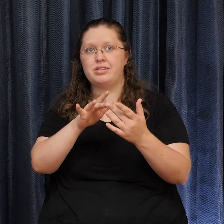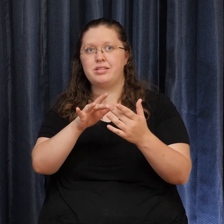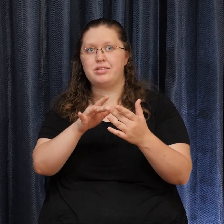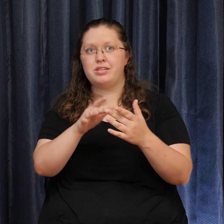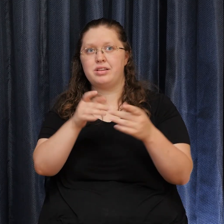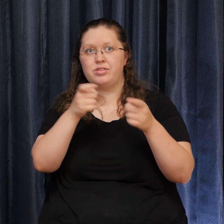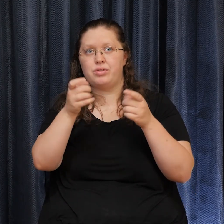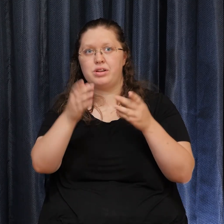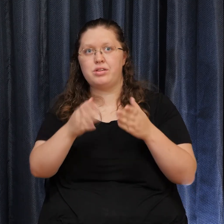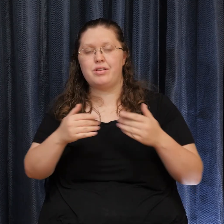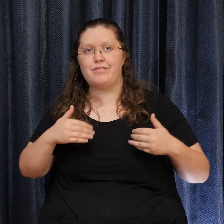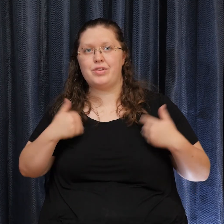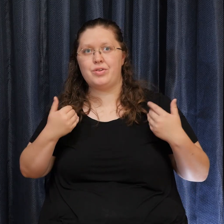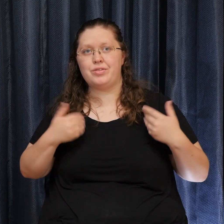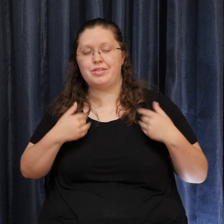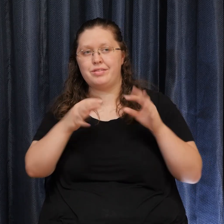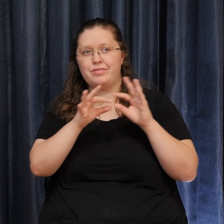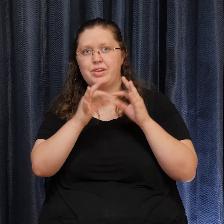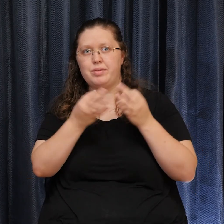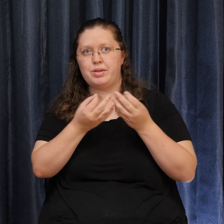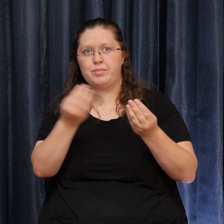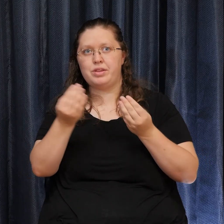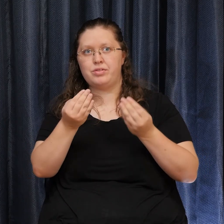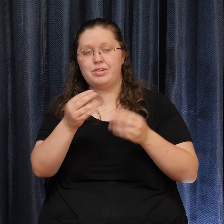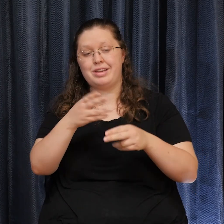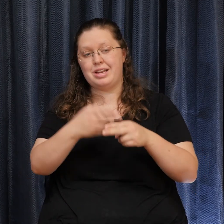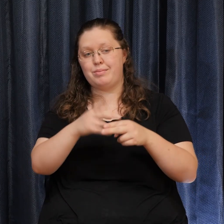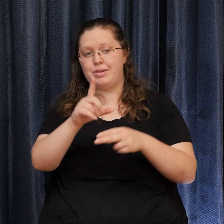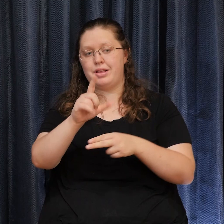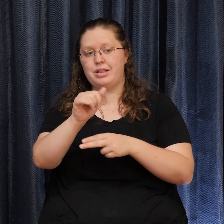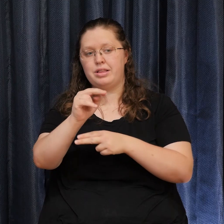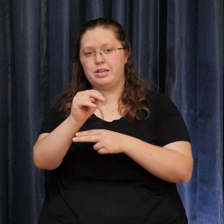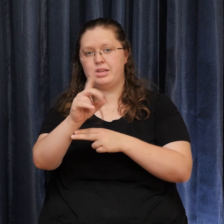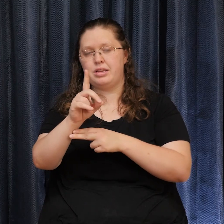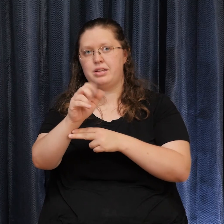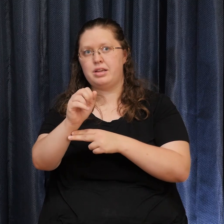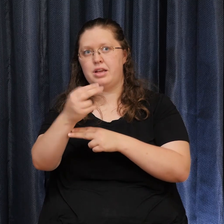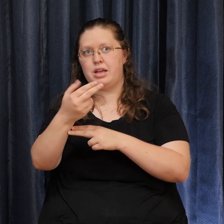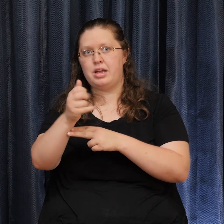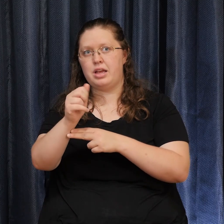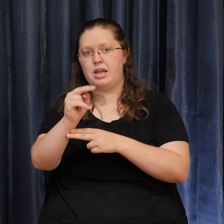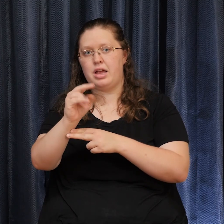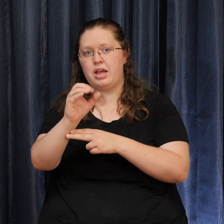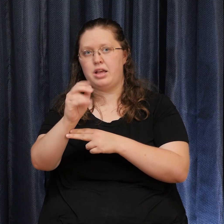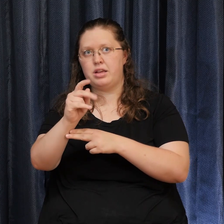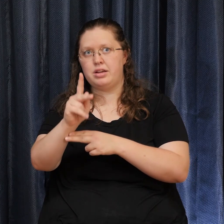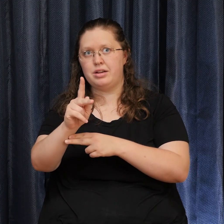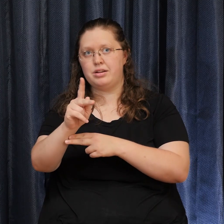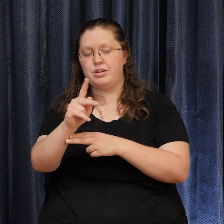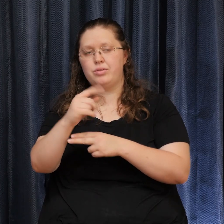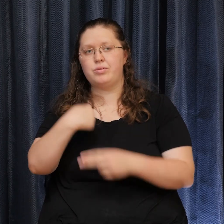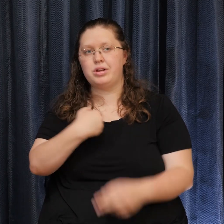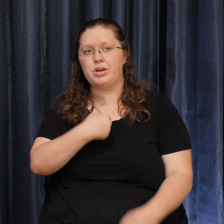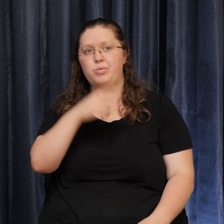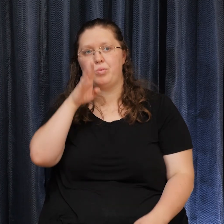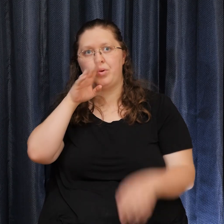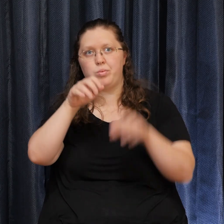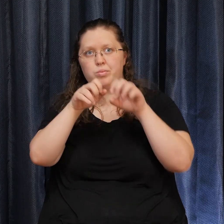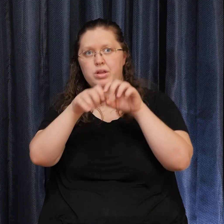Linda Hancock Right now We're gonna bless our children This is typically When they would be Coming into the sanctuary We know you're